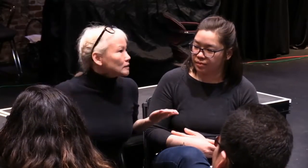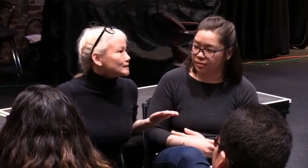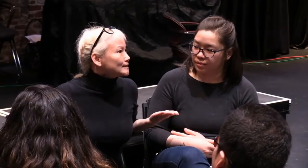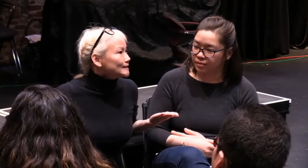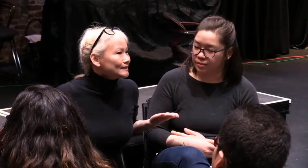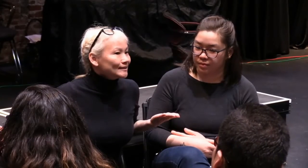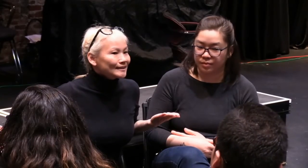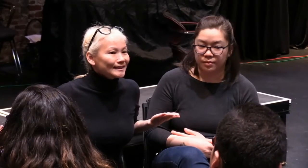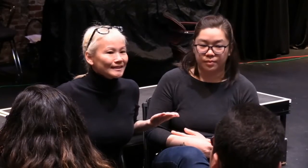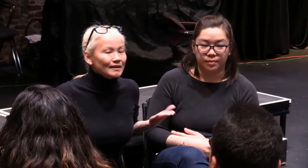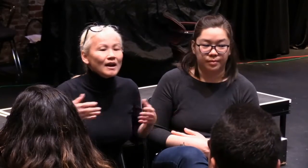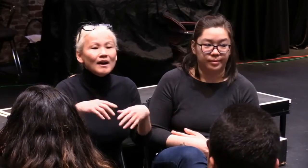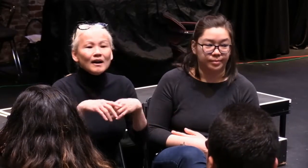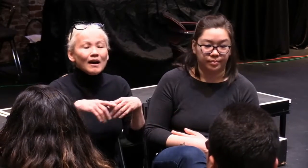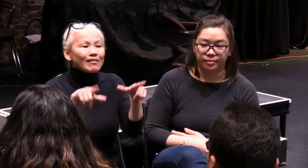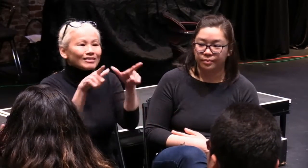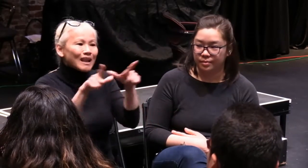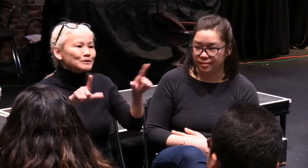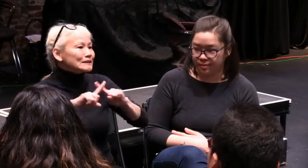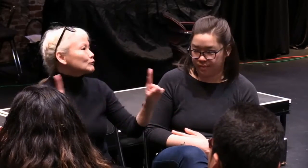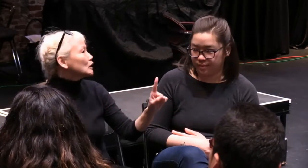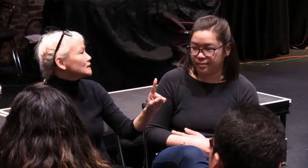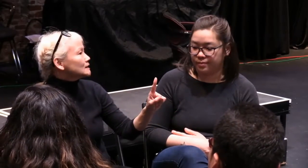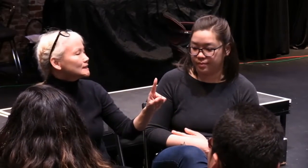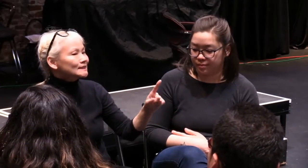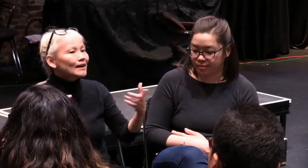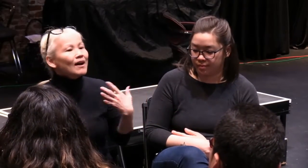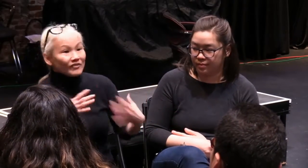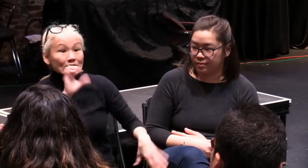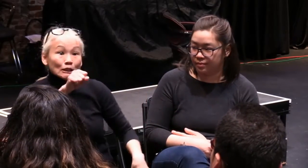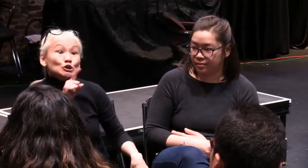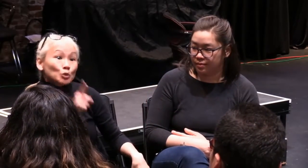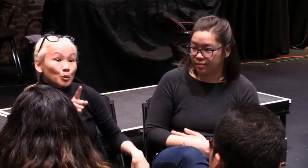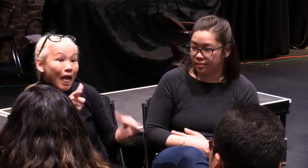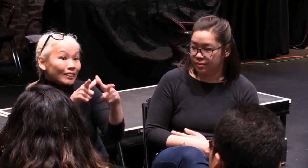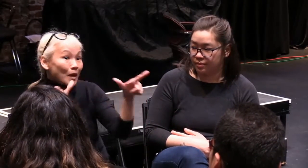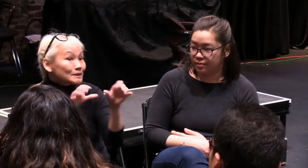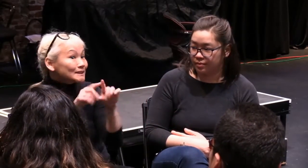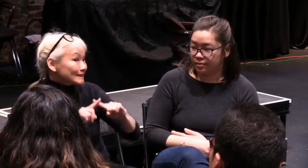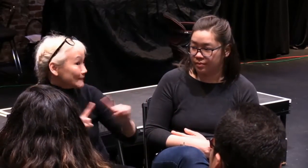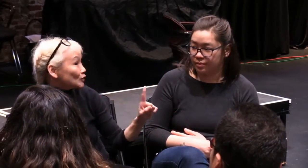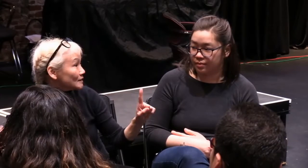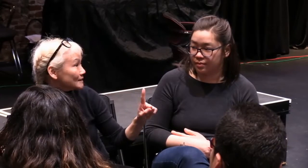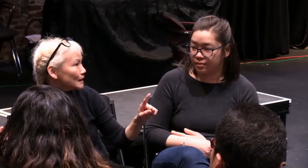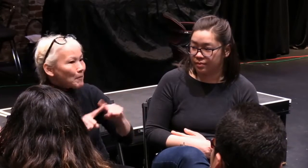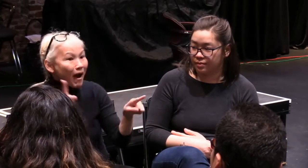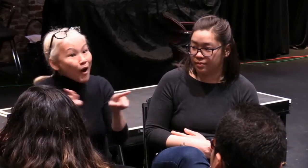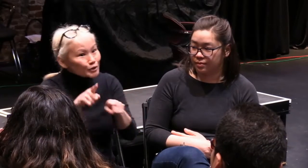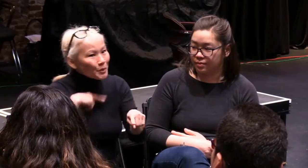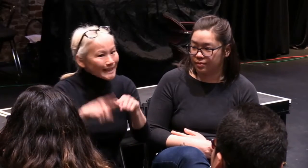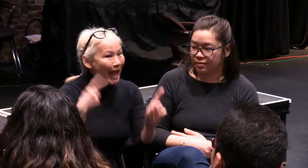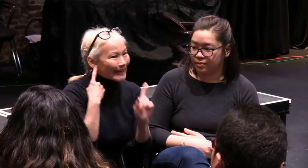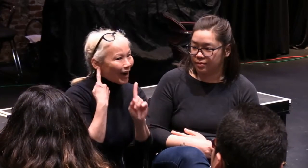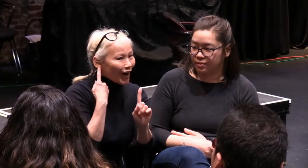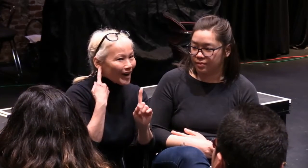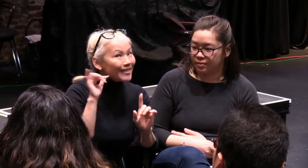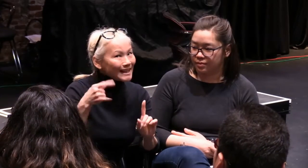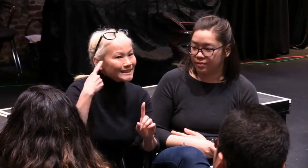And often there were individuals in the room who may have had disabilities, but they did not want to speak upon it. And they would not consider themselves as